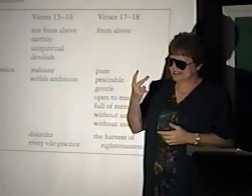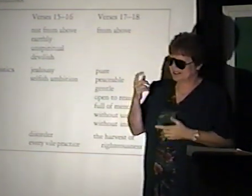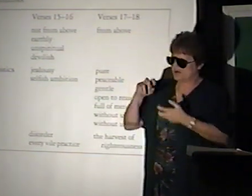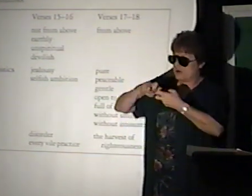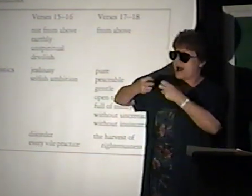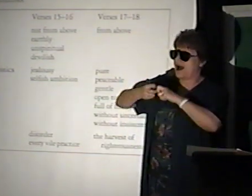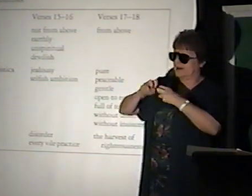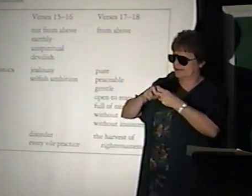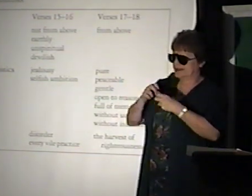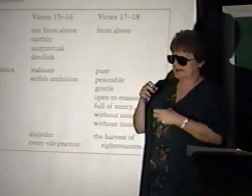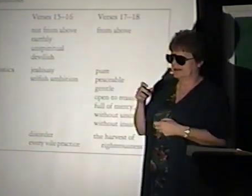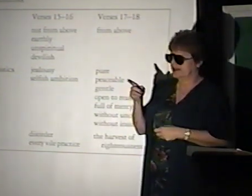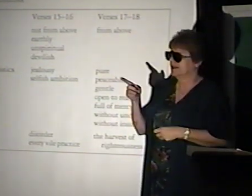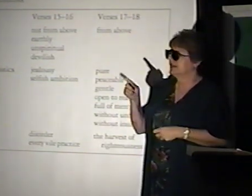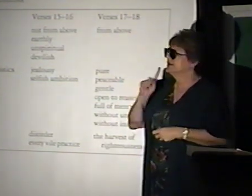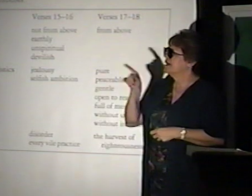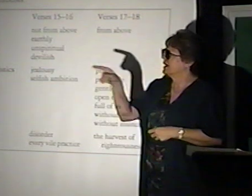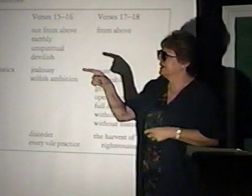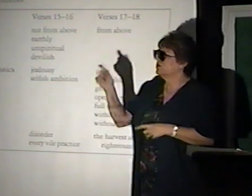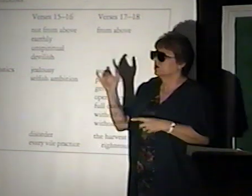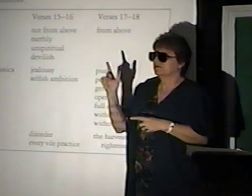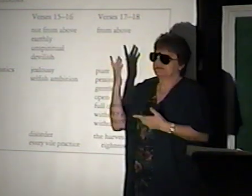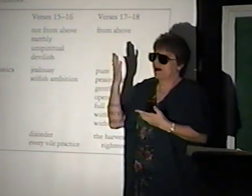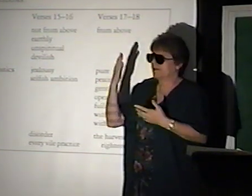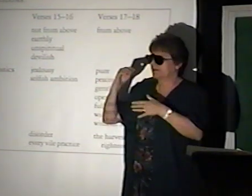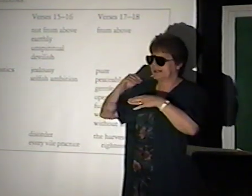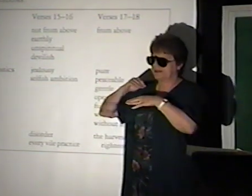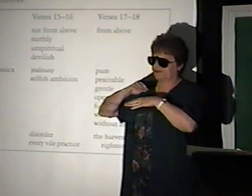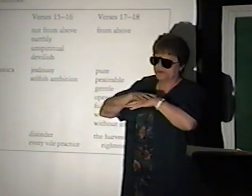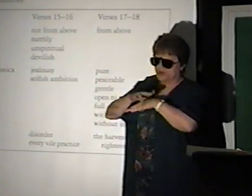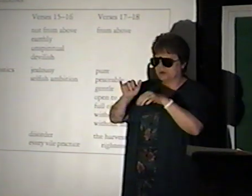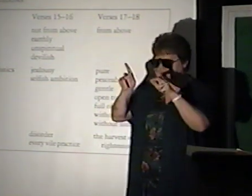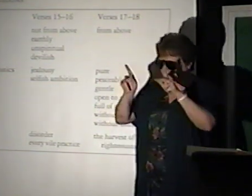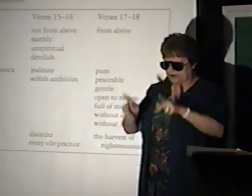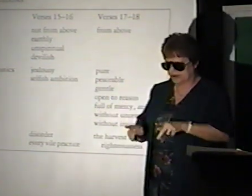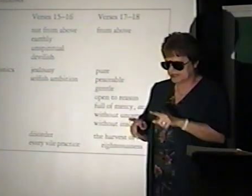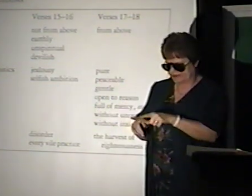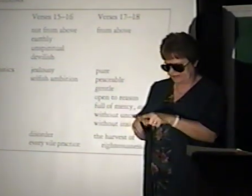the problem that he wouldn't probably lose the person.